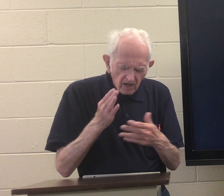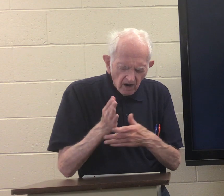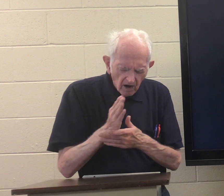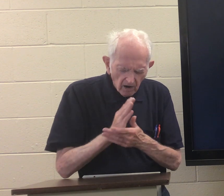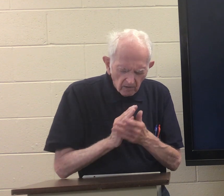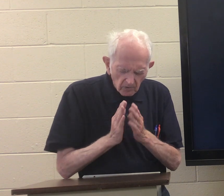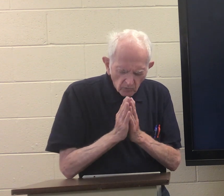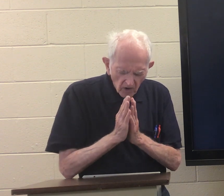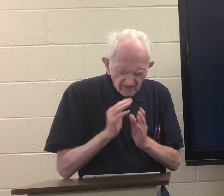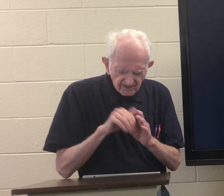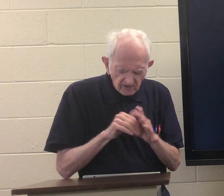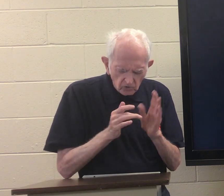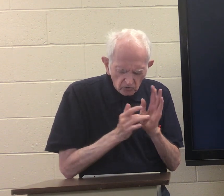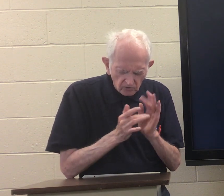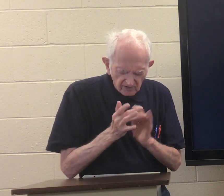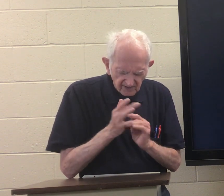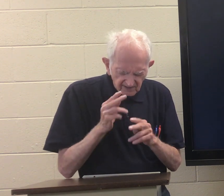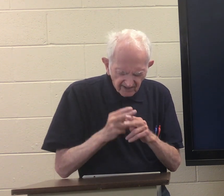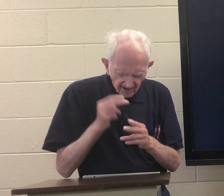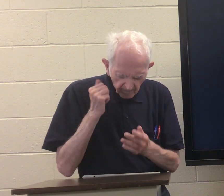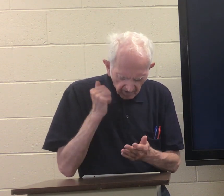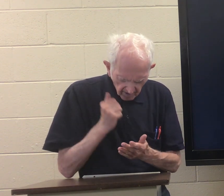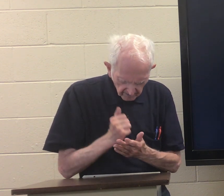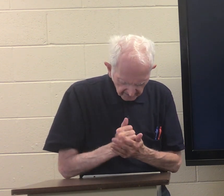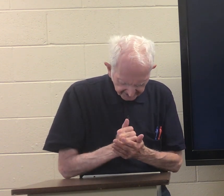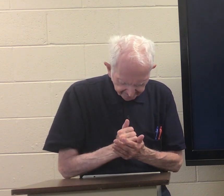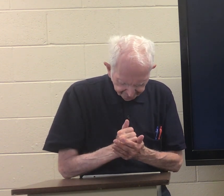and that we only pray in Jesus name amen